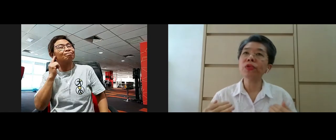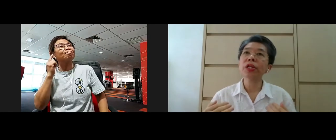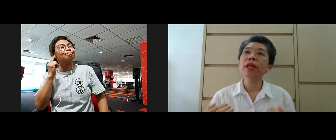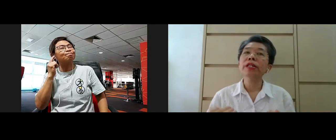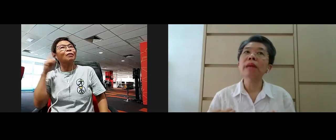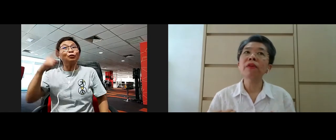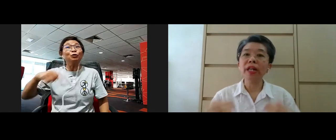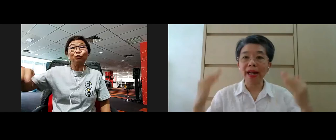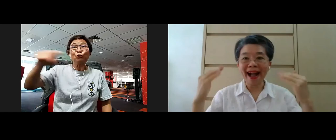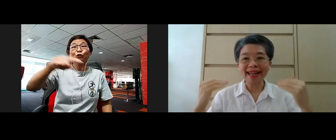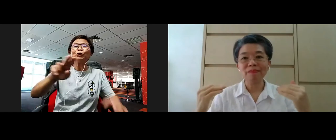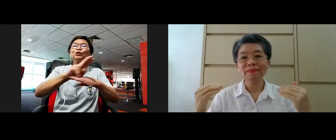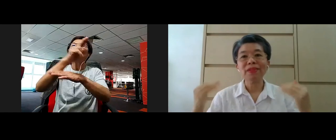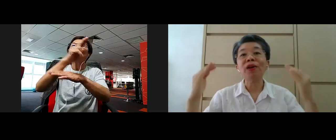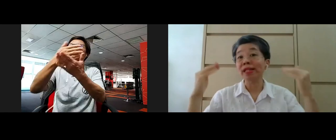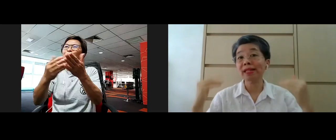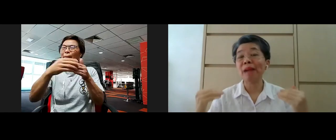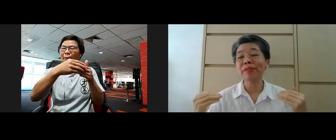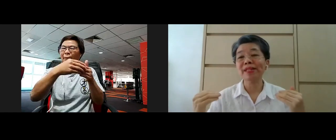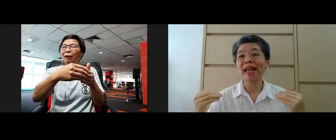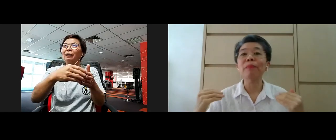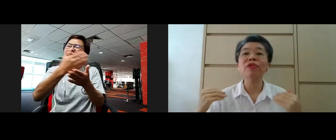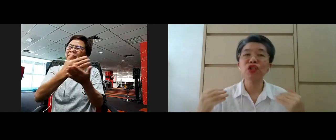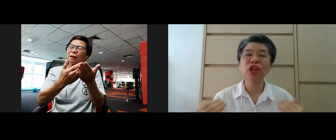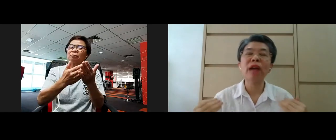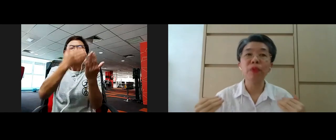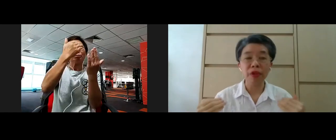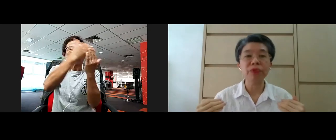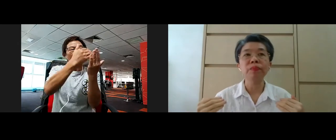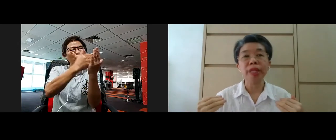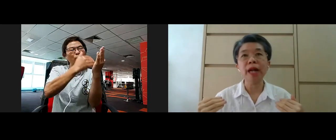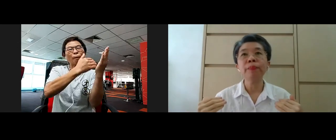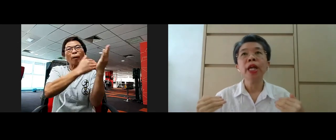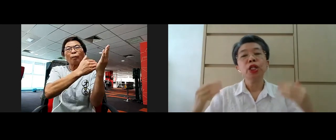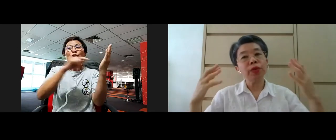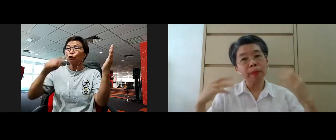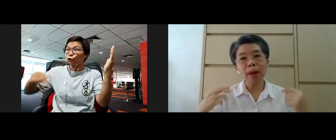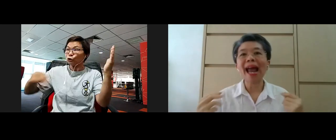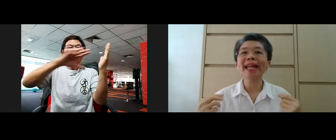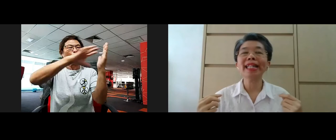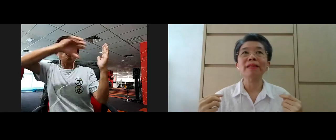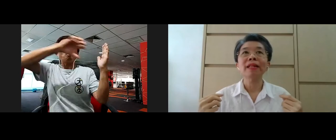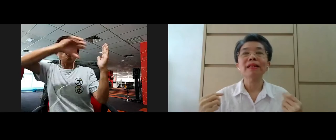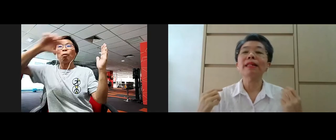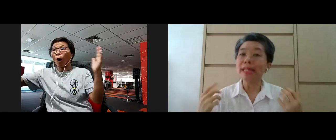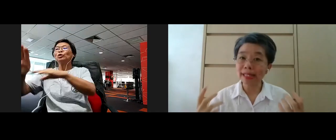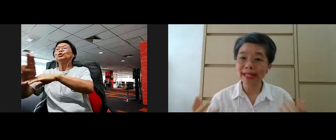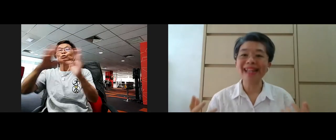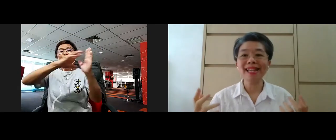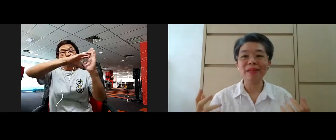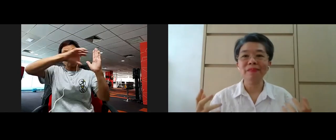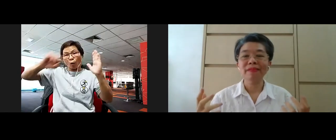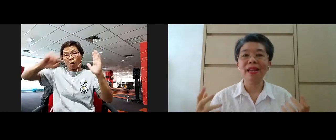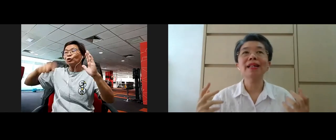use some of the guide or the steps that I'm going to share with you, yeah? To apply it in